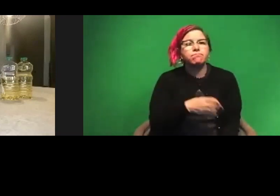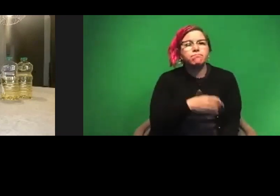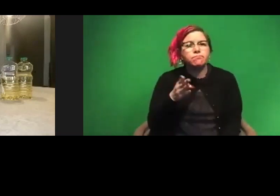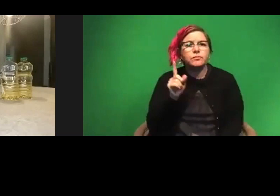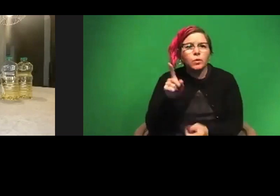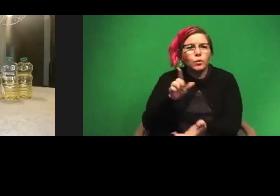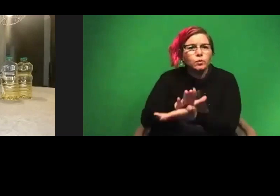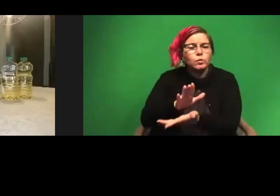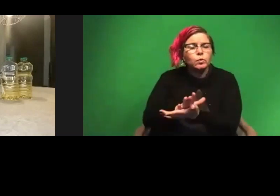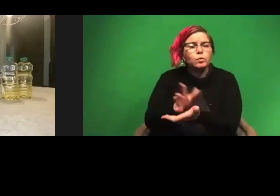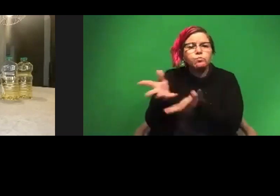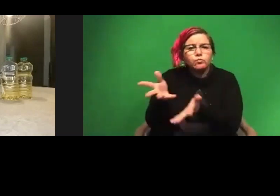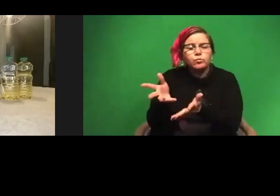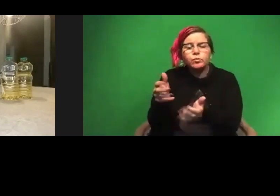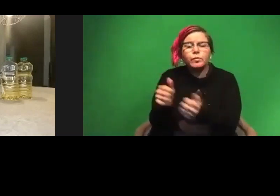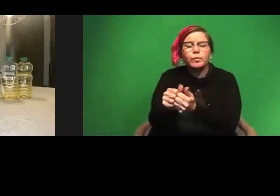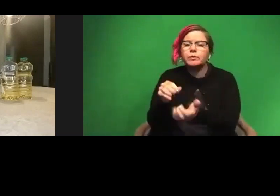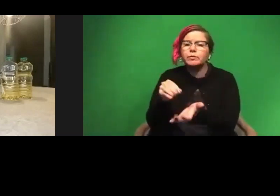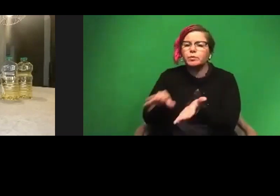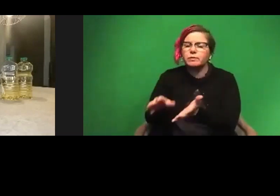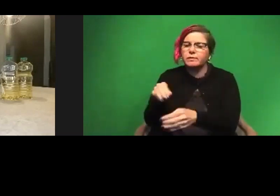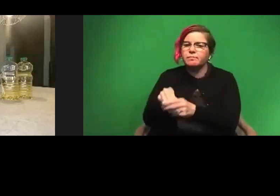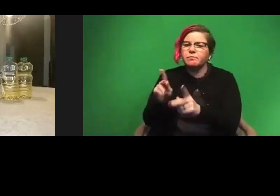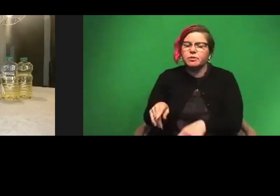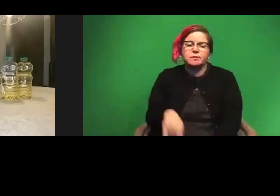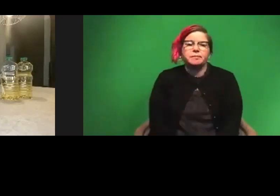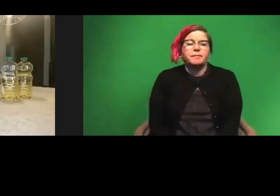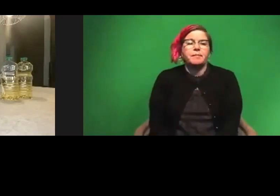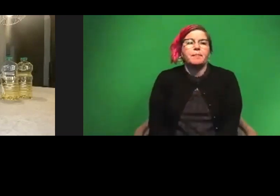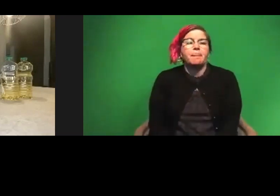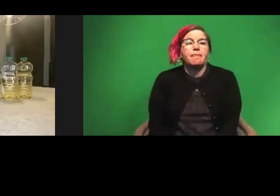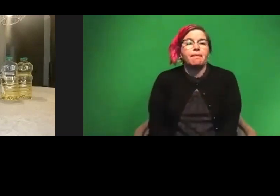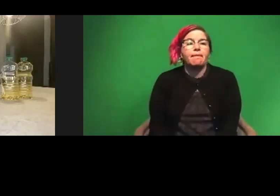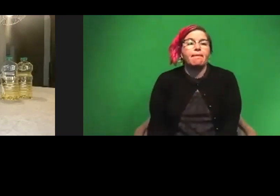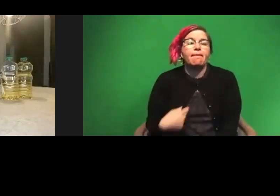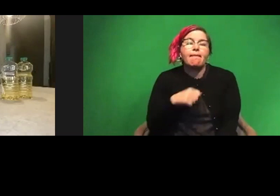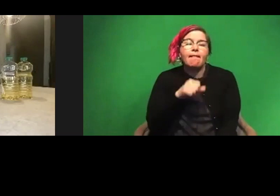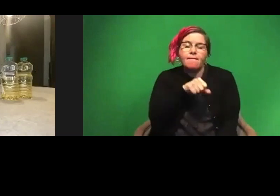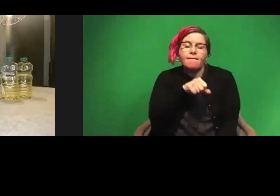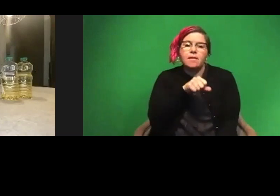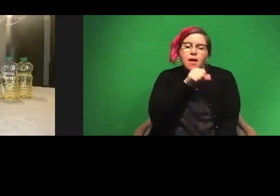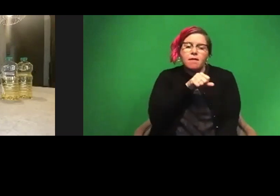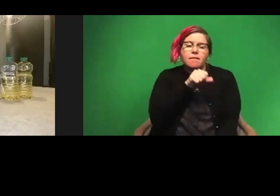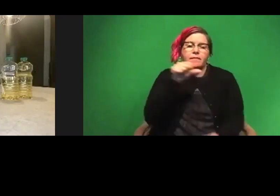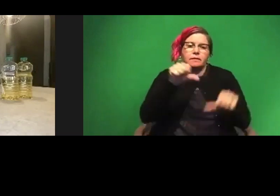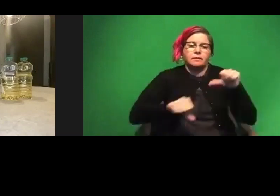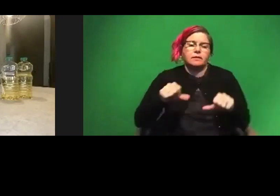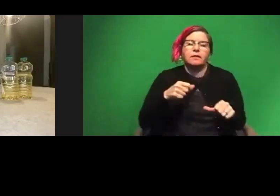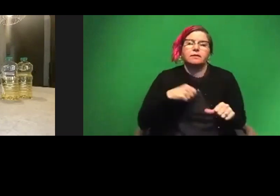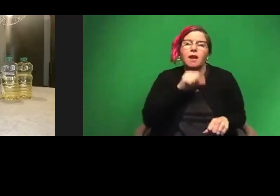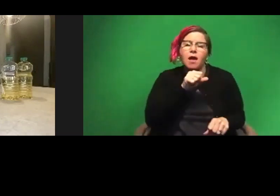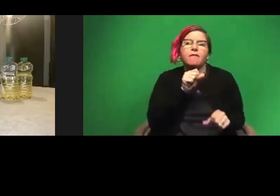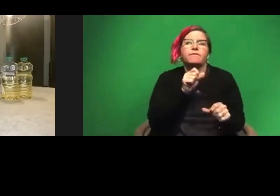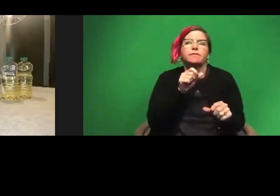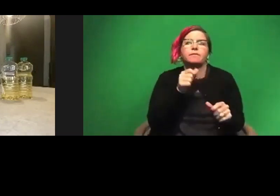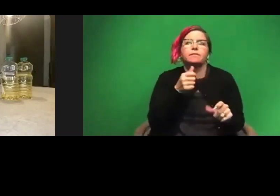doing these same experience, experiments and so on. I love, love, love science. I love being at a research lab and I love learning